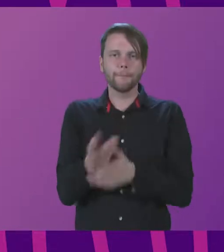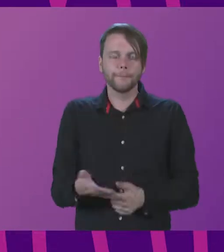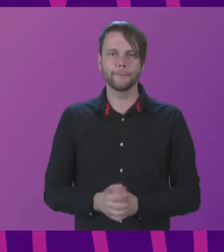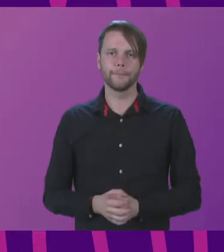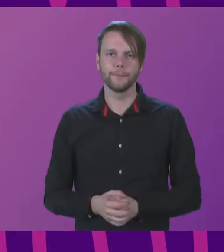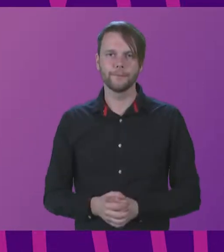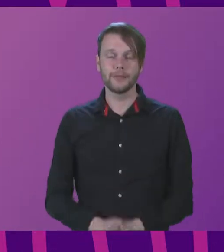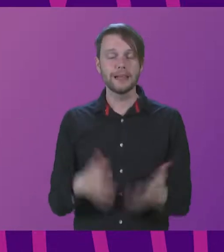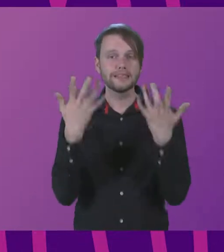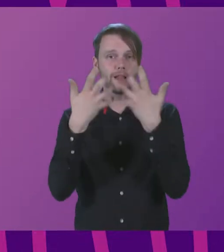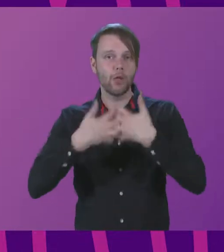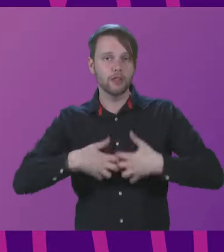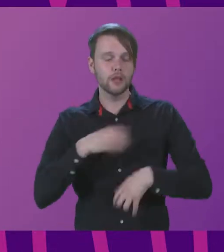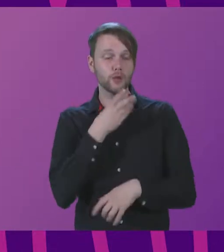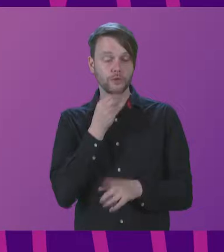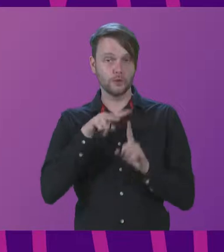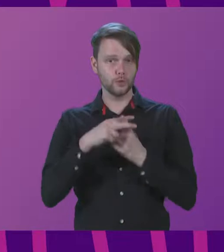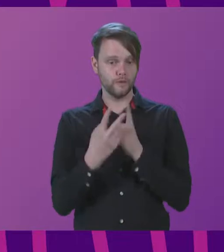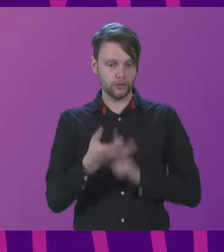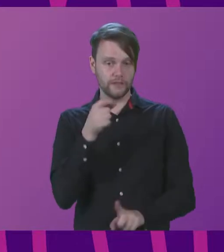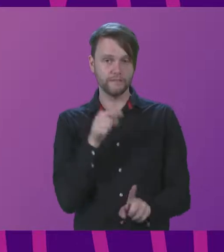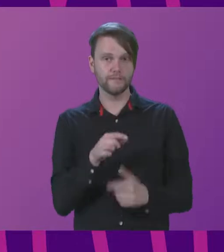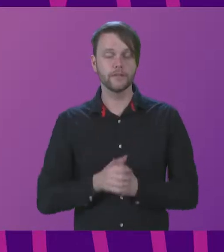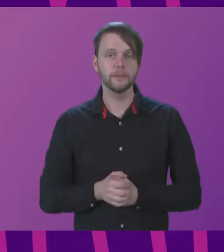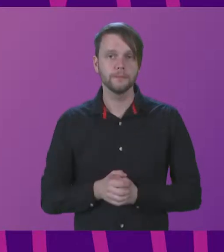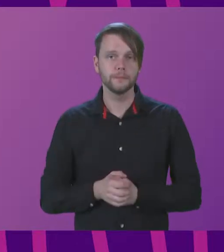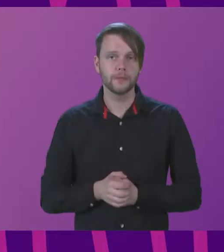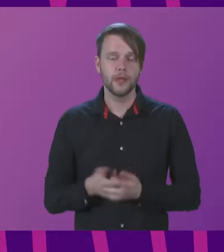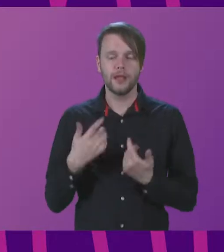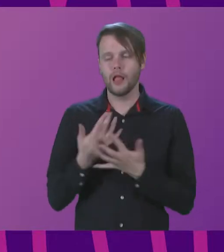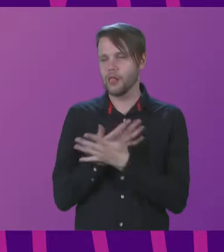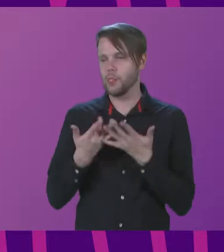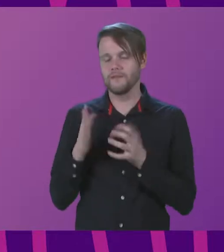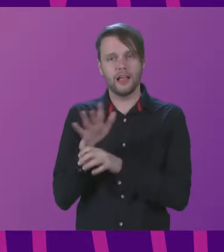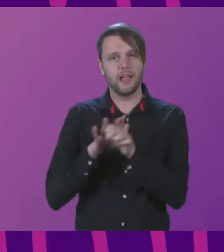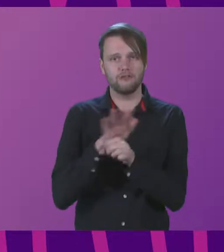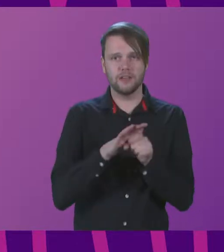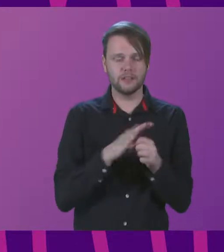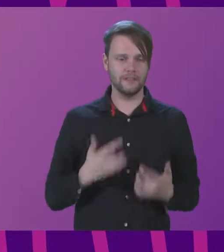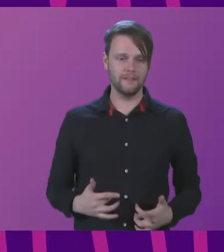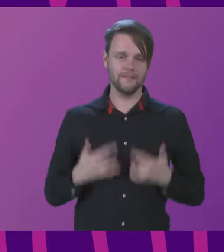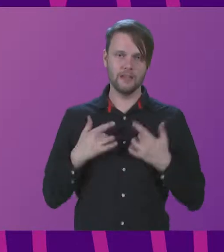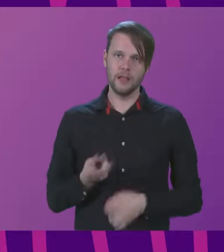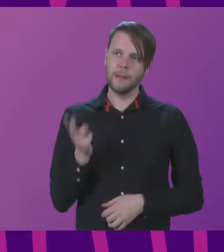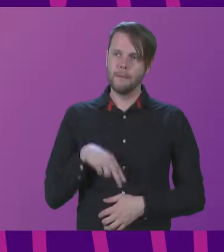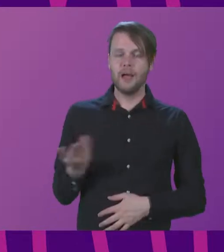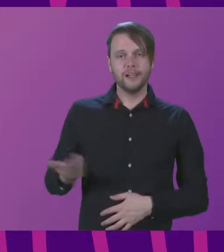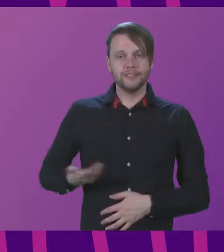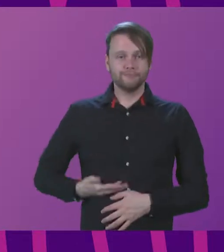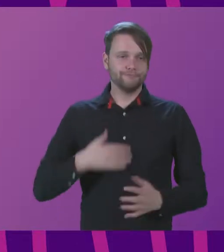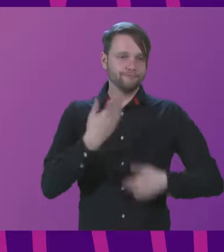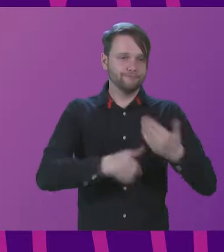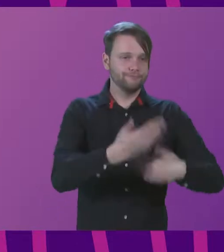Technology is a useful tool to achieve this. Whilst in many areas it feels like we're back to business as usual